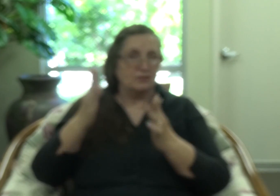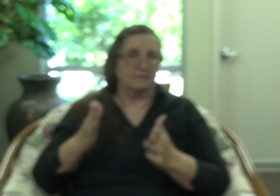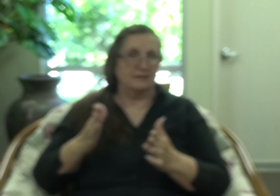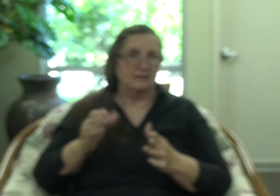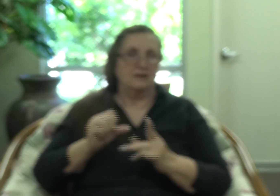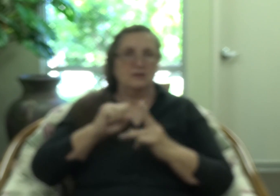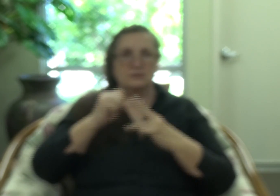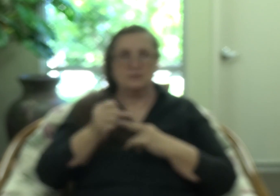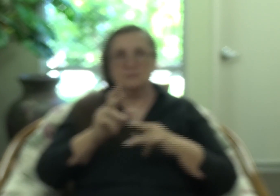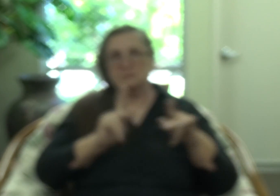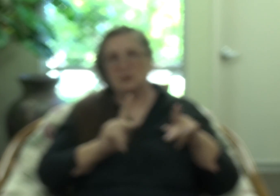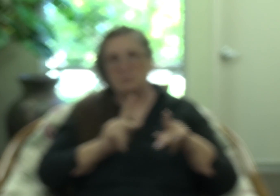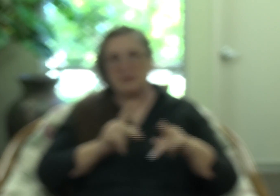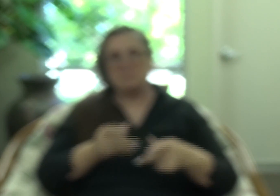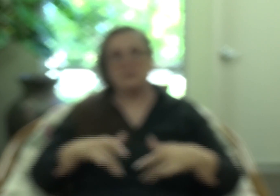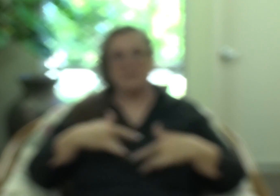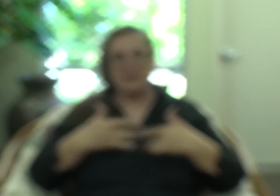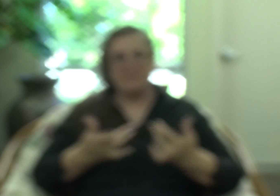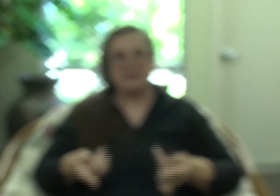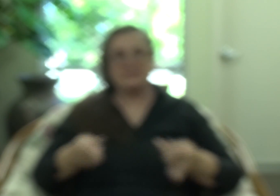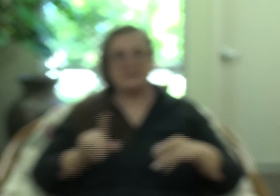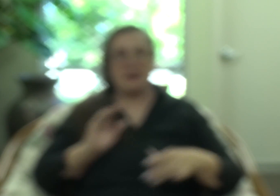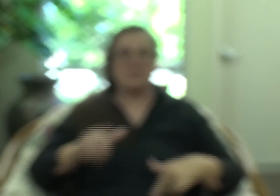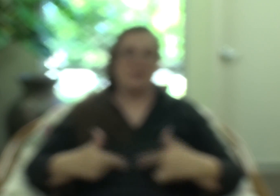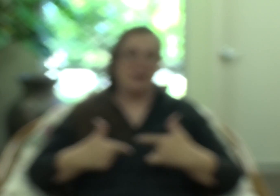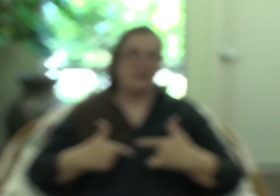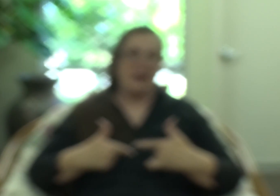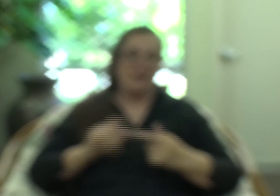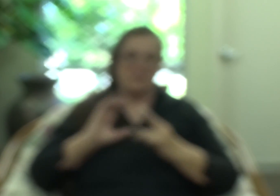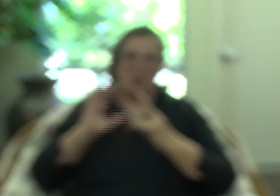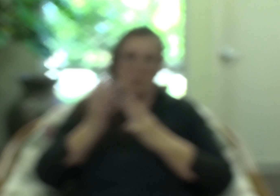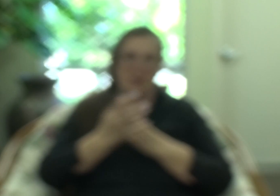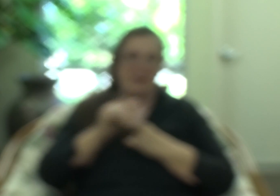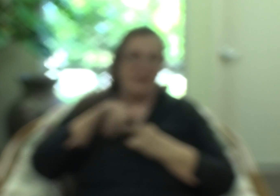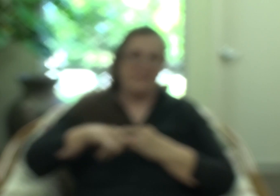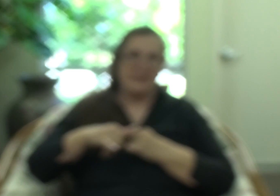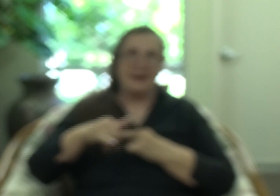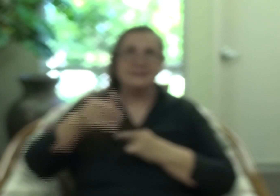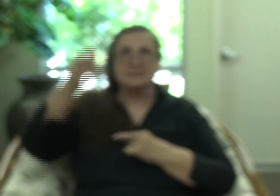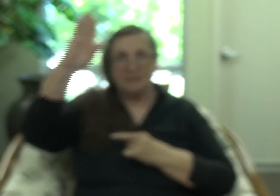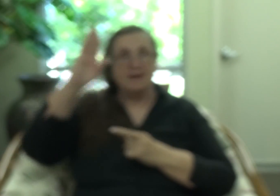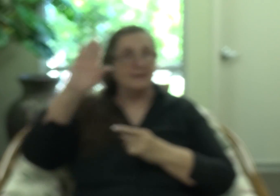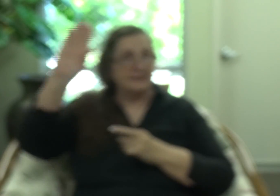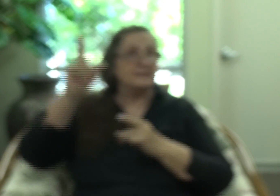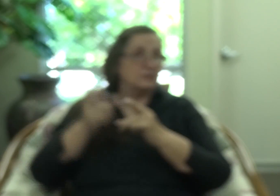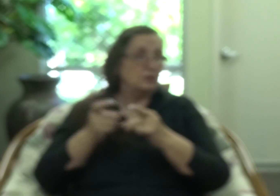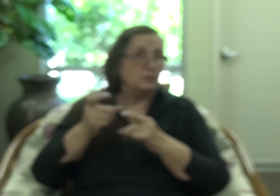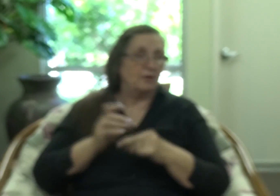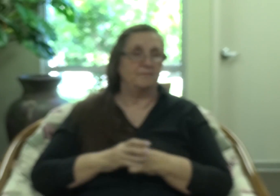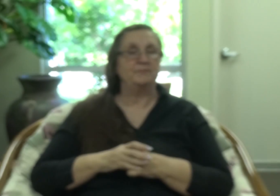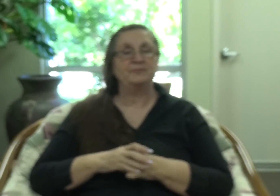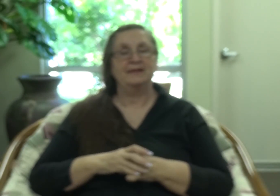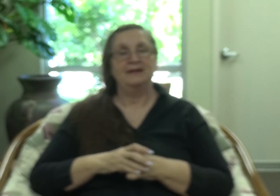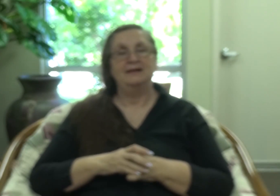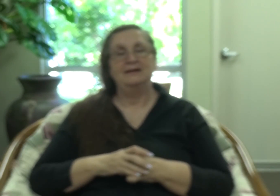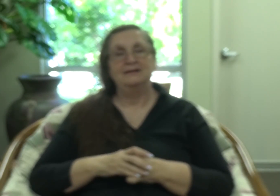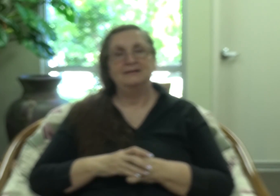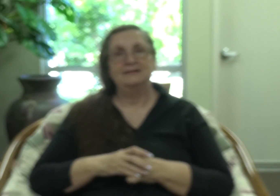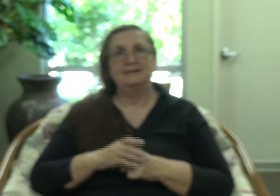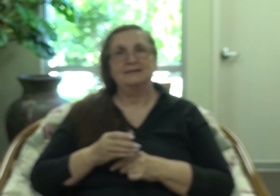people, the events that take place in our lives around us are all under God. And so, they are his servants